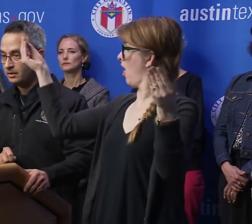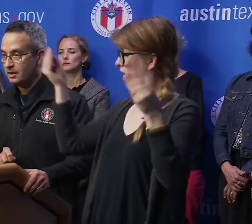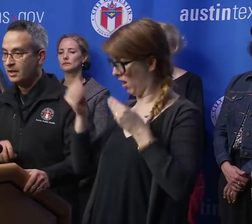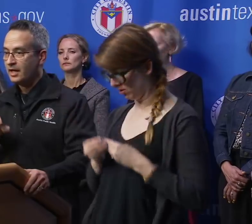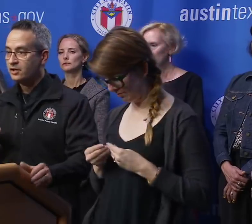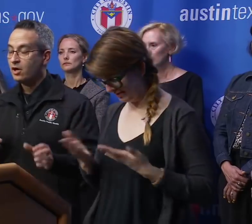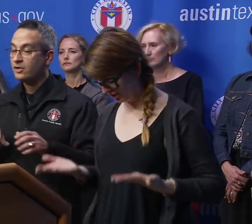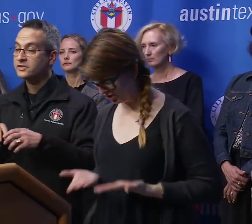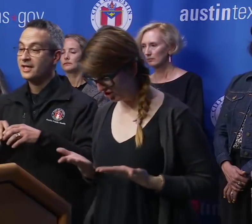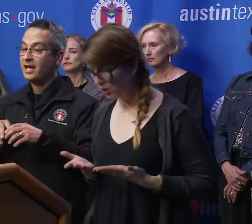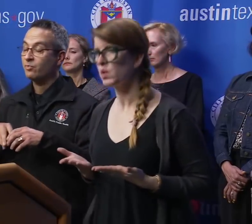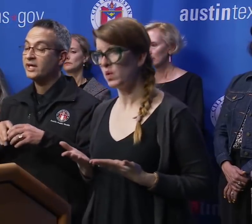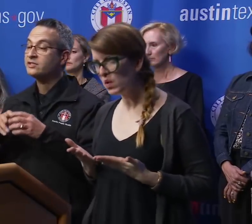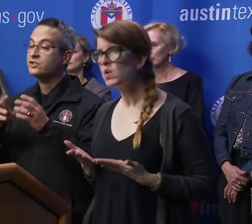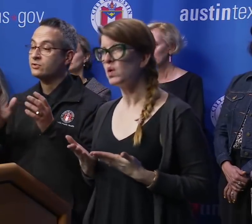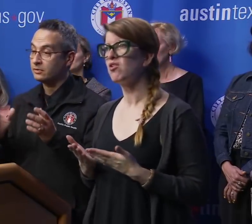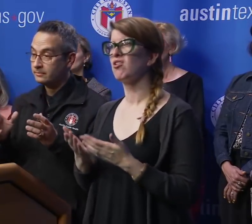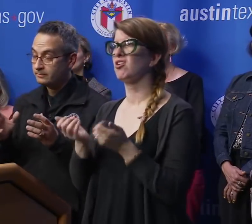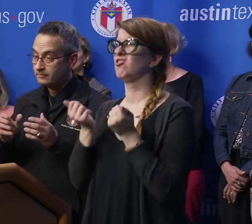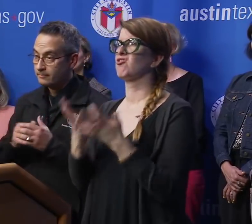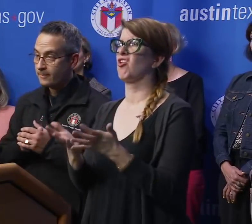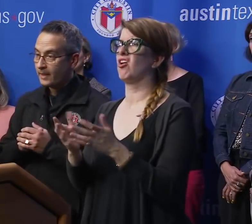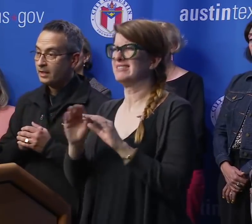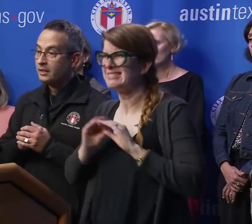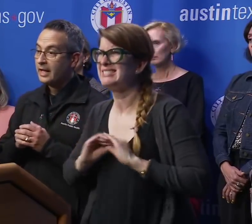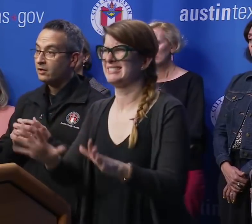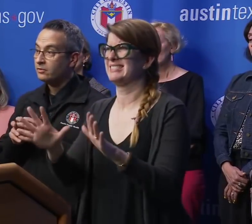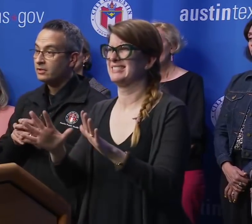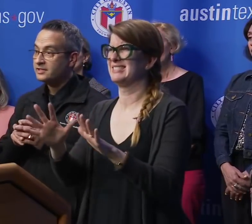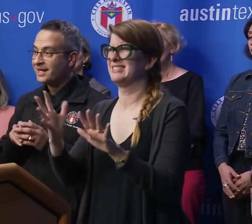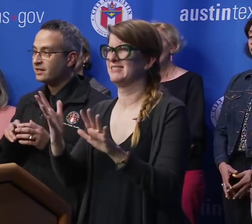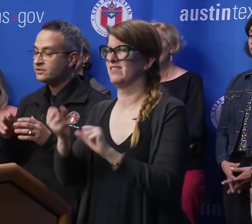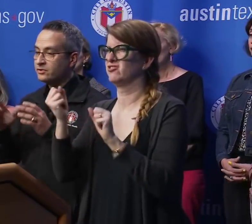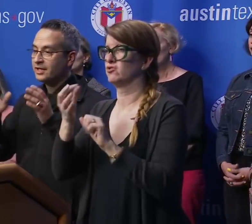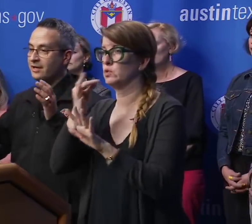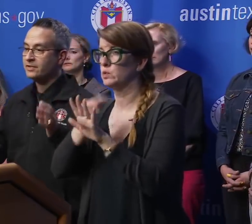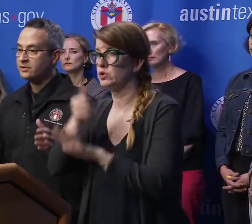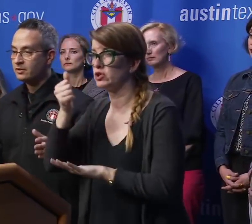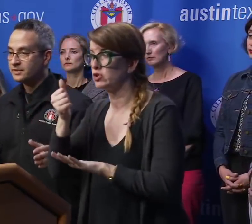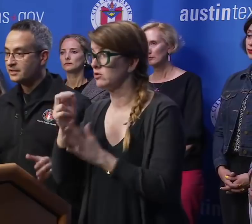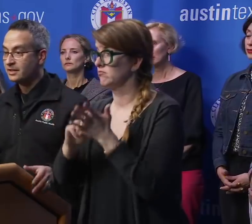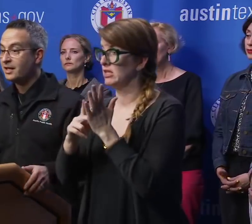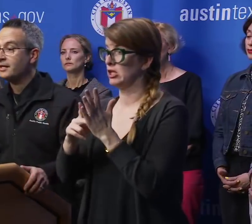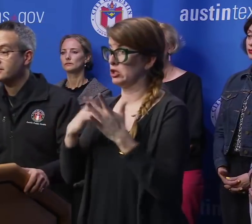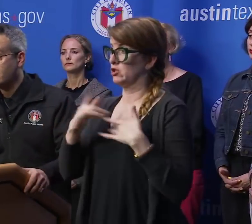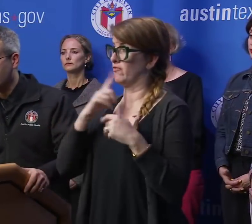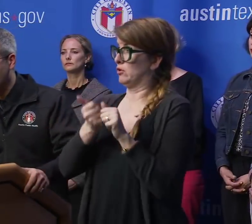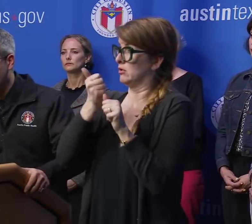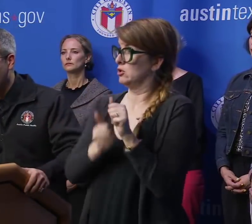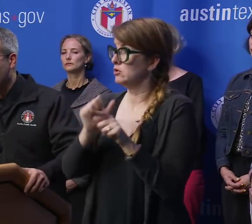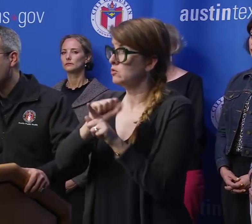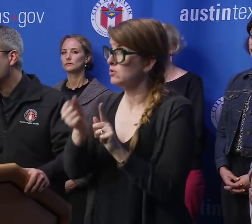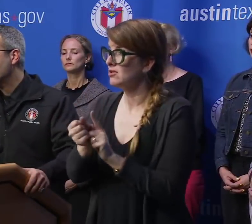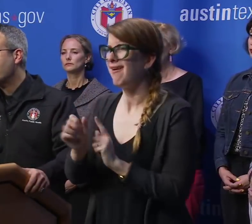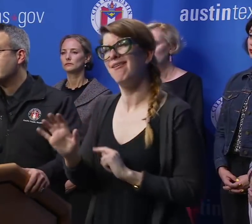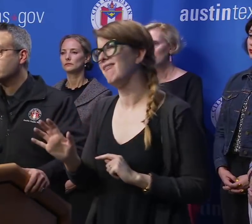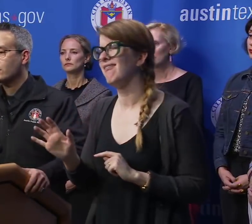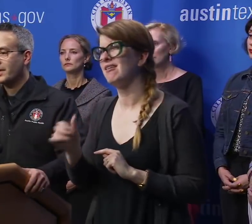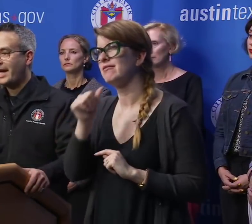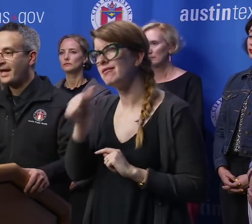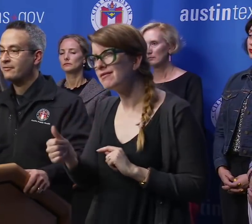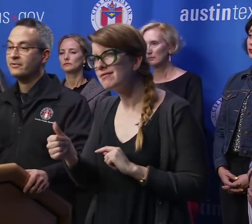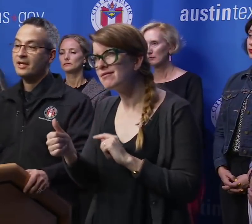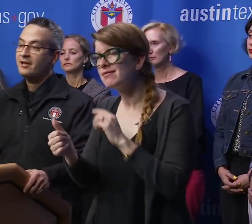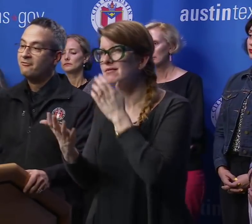here and cause an outbreak sooner. Now, is that a concern in every circumstance? Not necessarily. Not in the